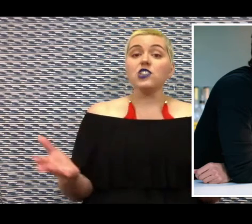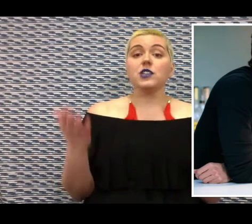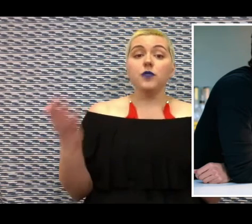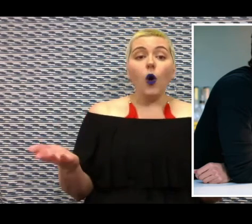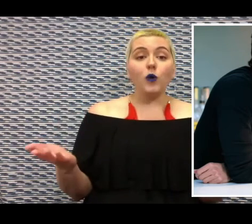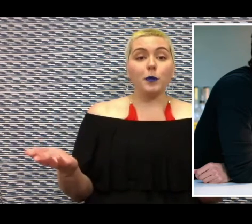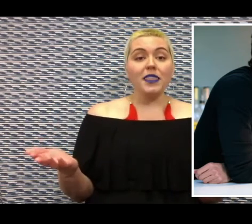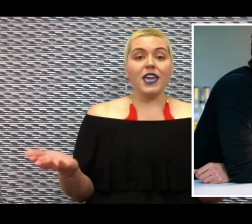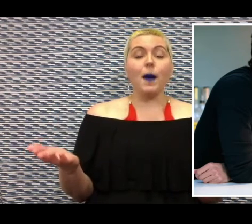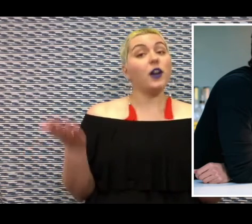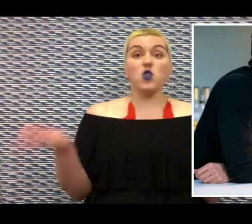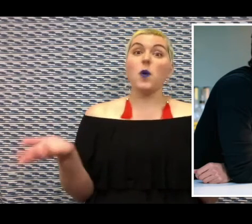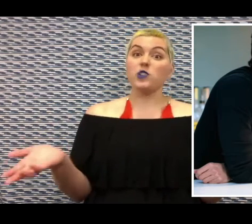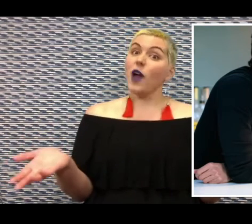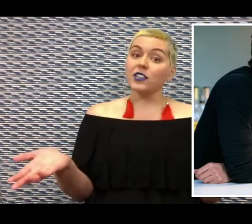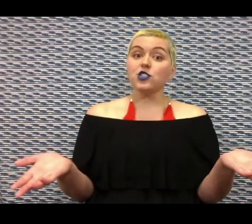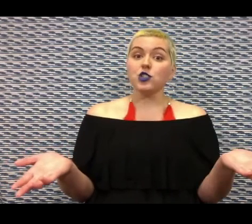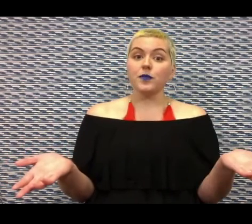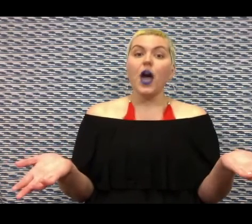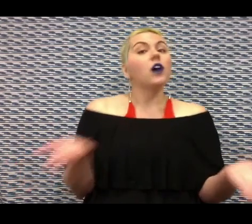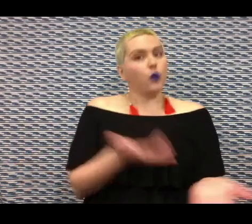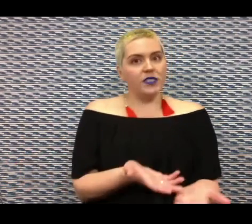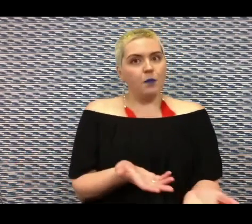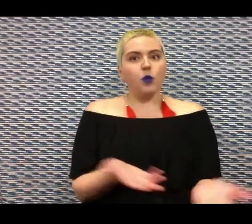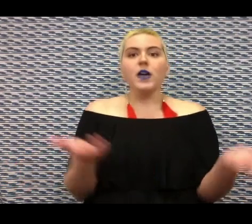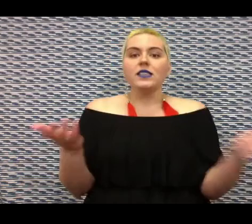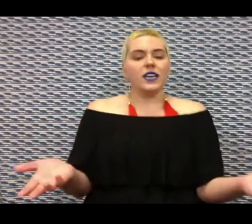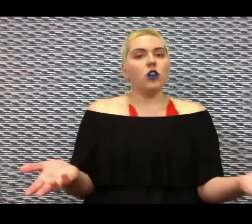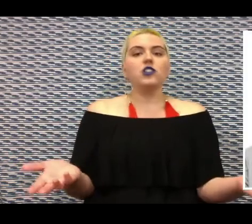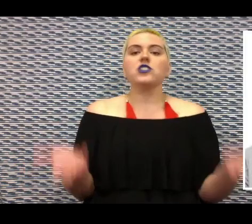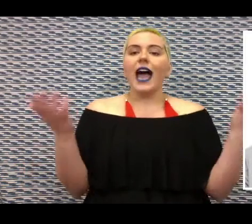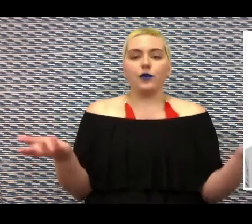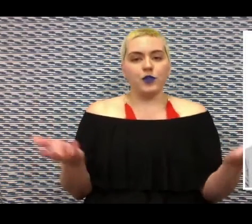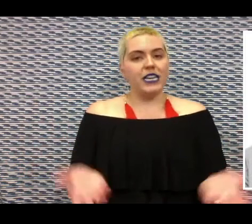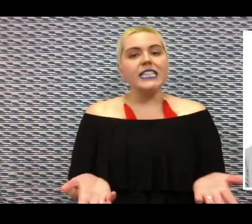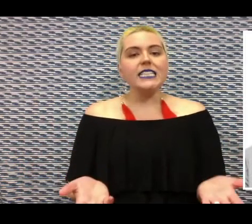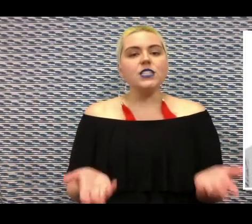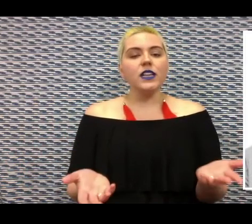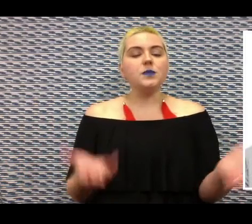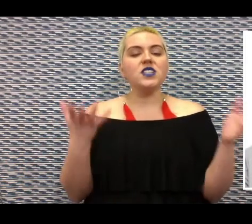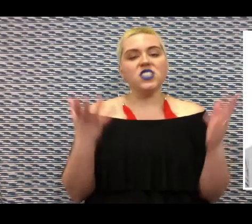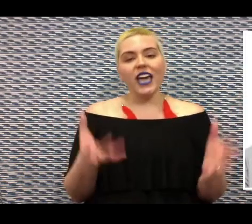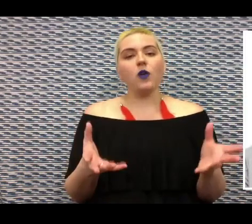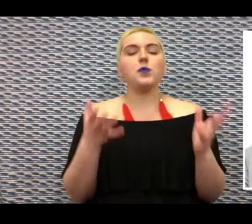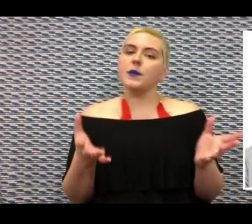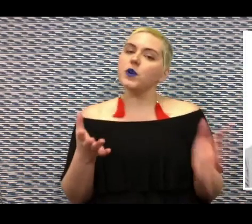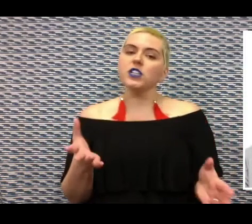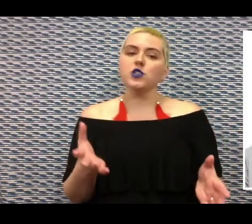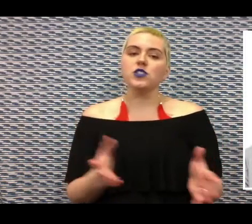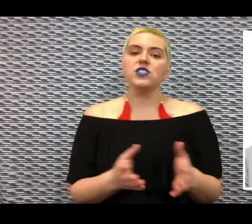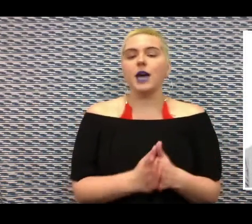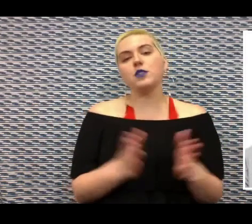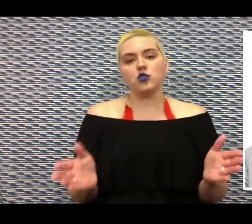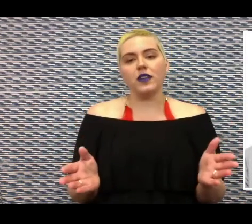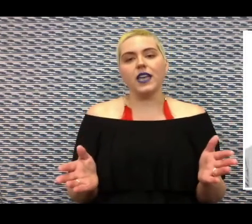ranges involved when we think about who we're attracted to. For example sexologist Alfred Kinsey developed a scale that people can